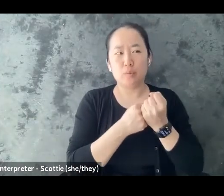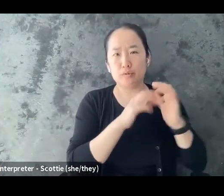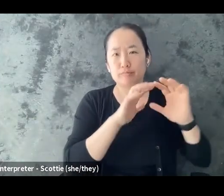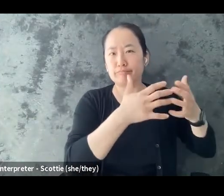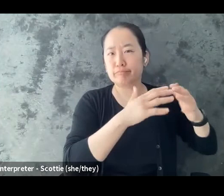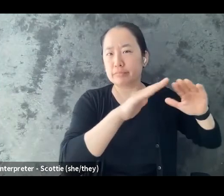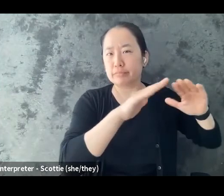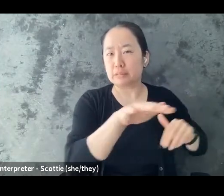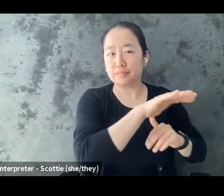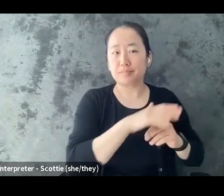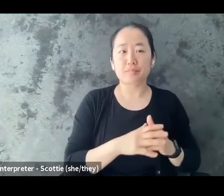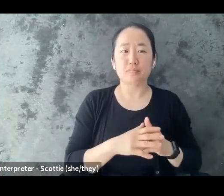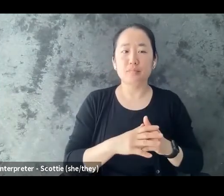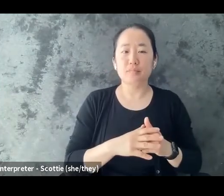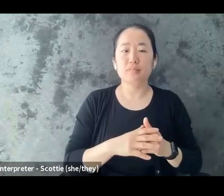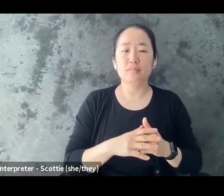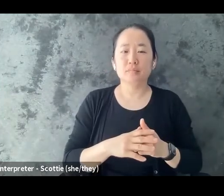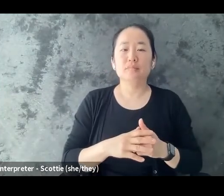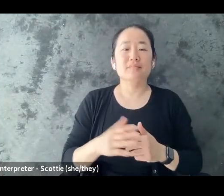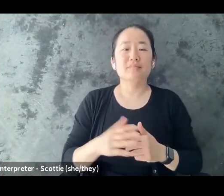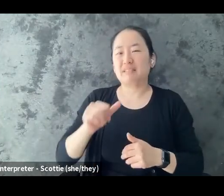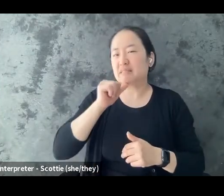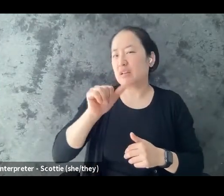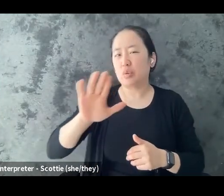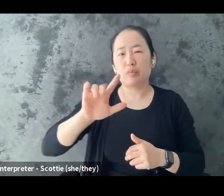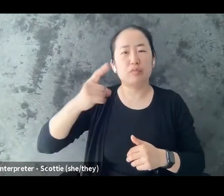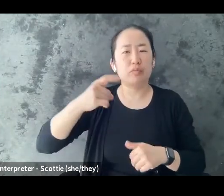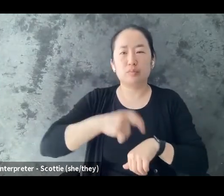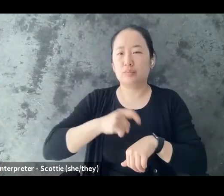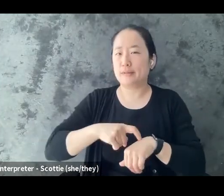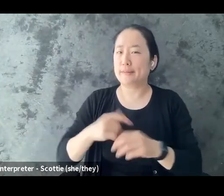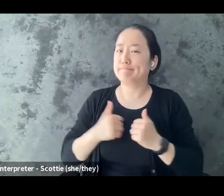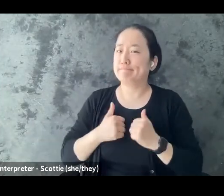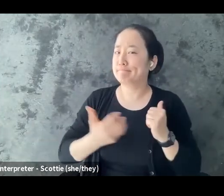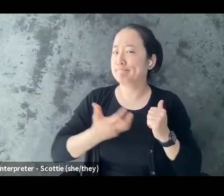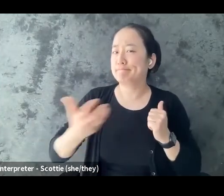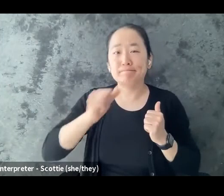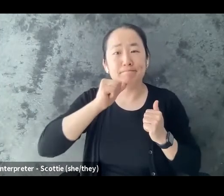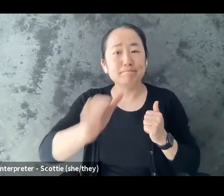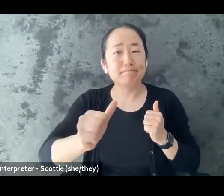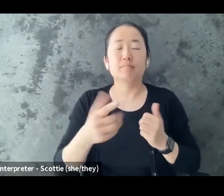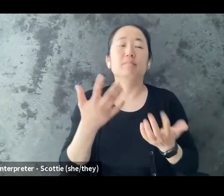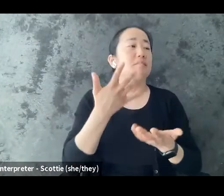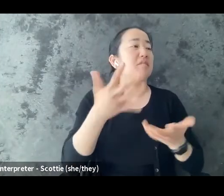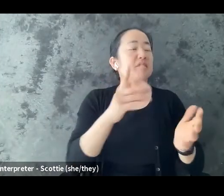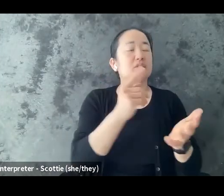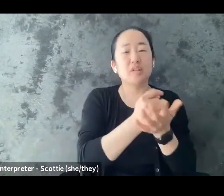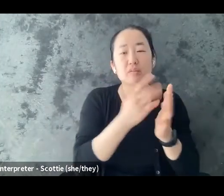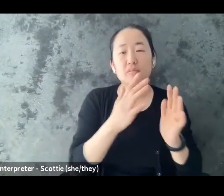experience with another person and you have others whether it's a therapist whether it's a family member or friend you